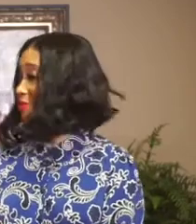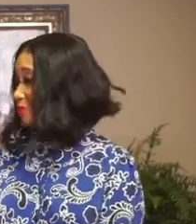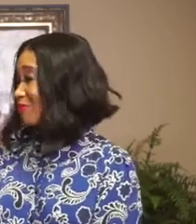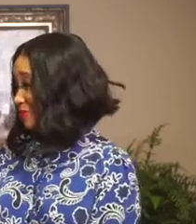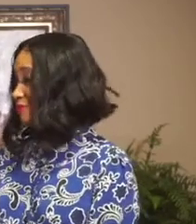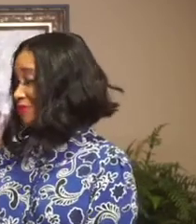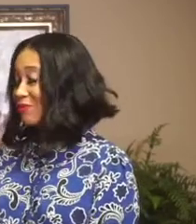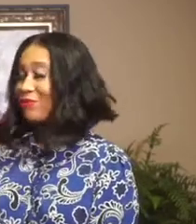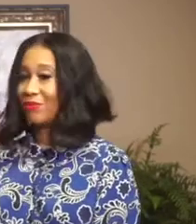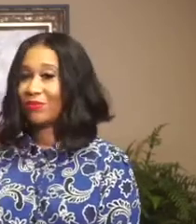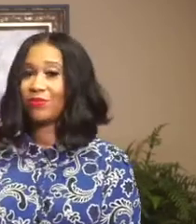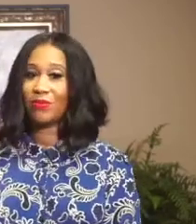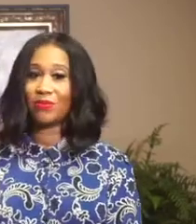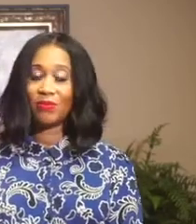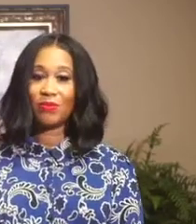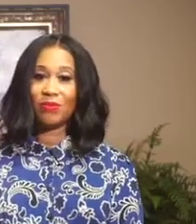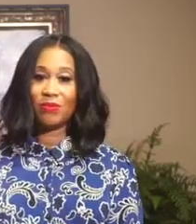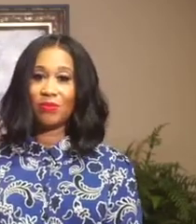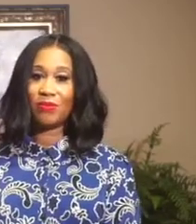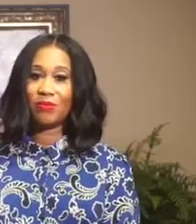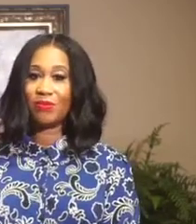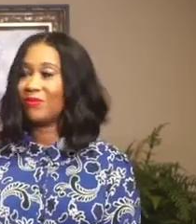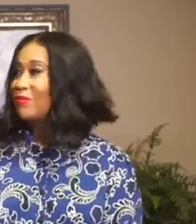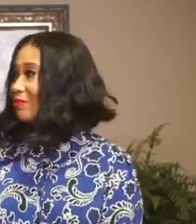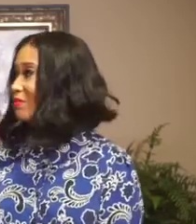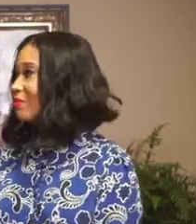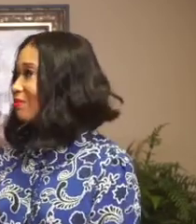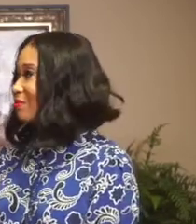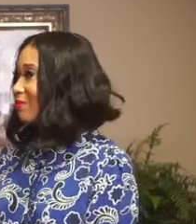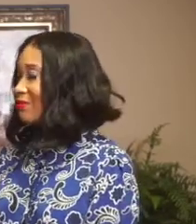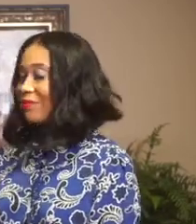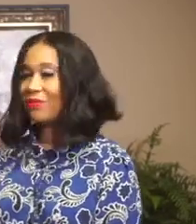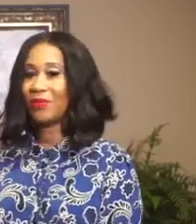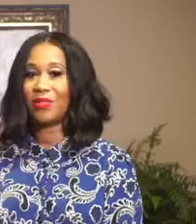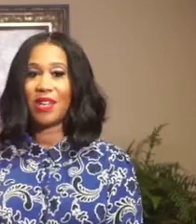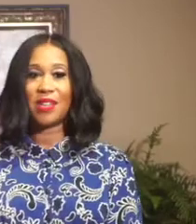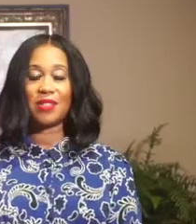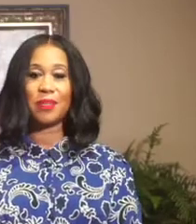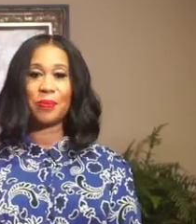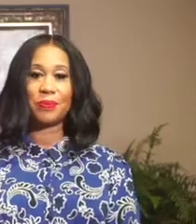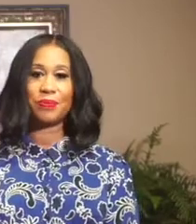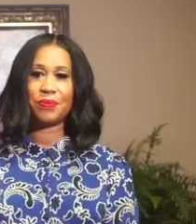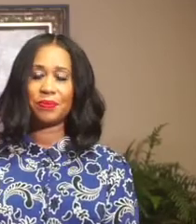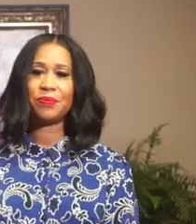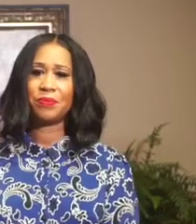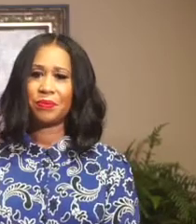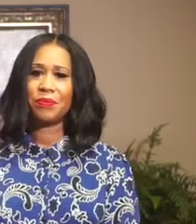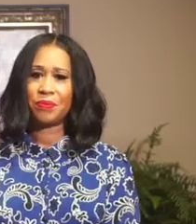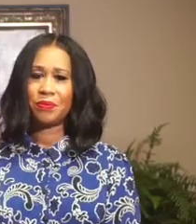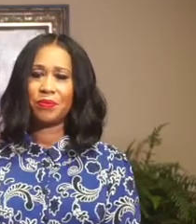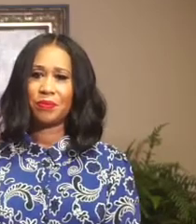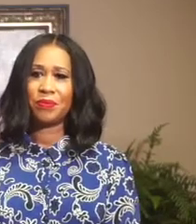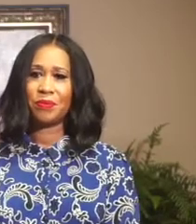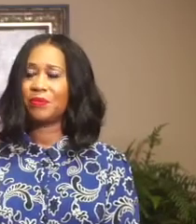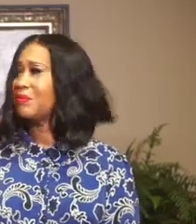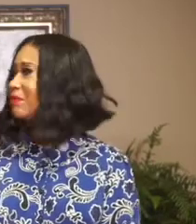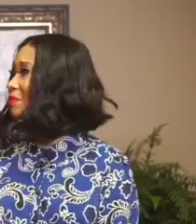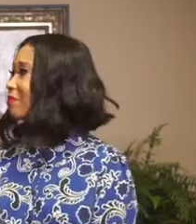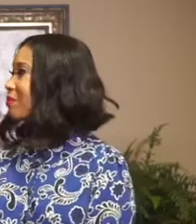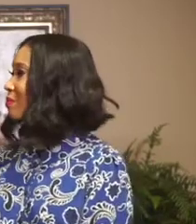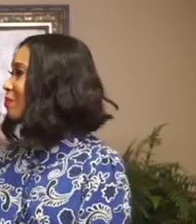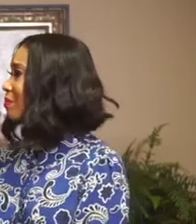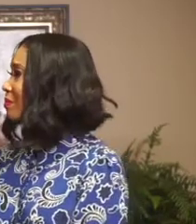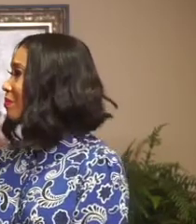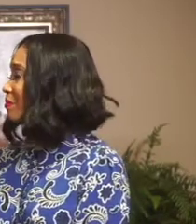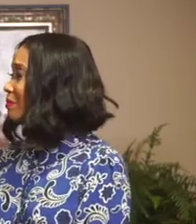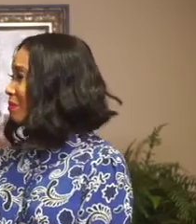it's a set up in the set time for God to do exceeding abundantly above all you can ask or think. First lady,